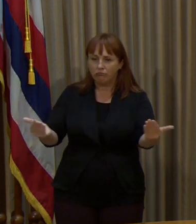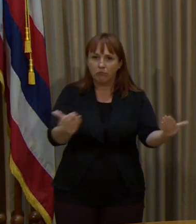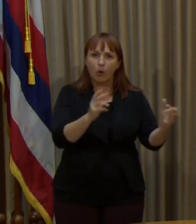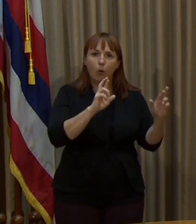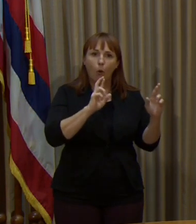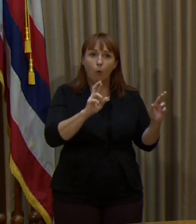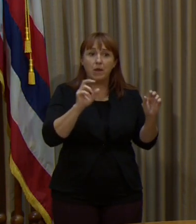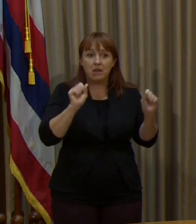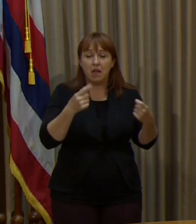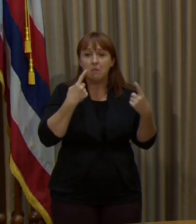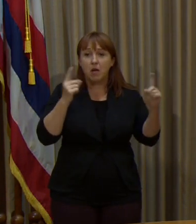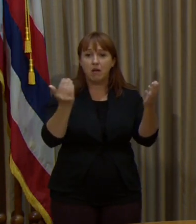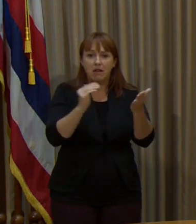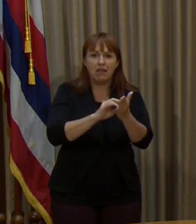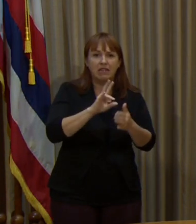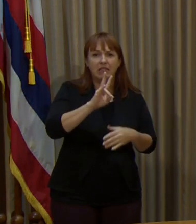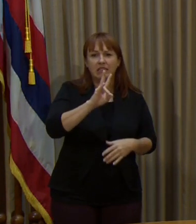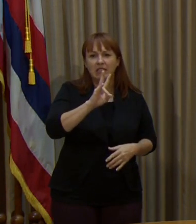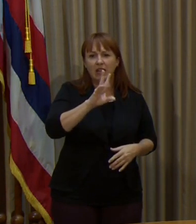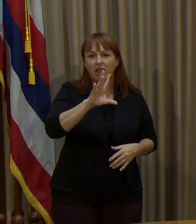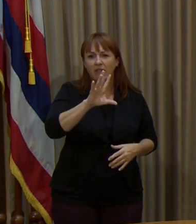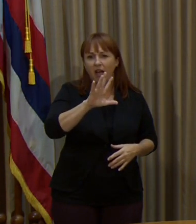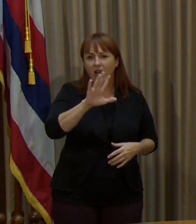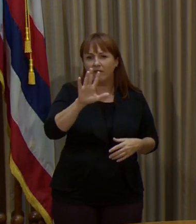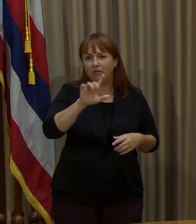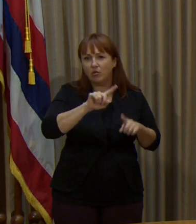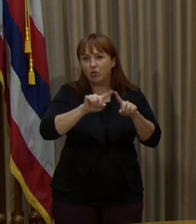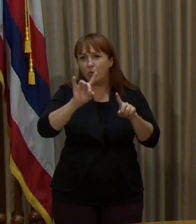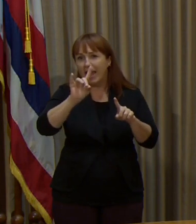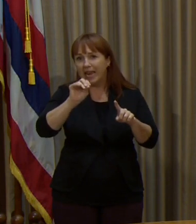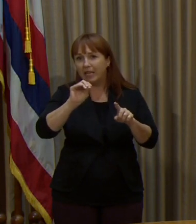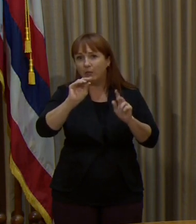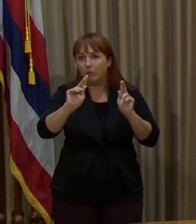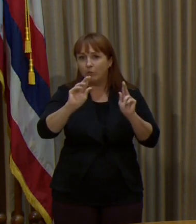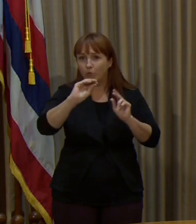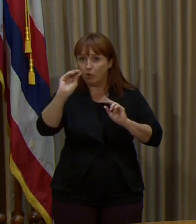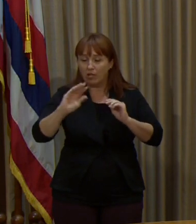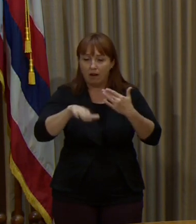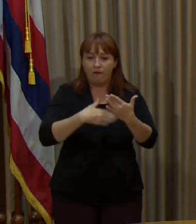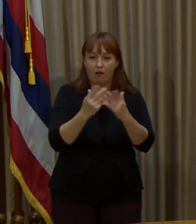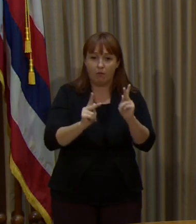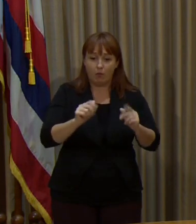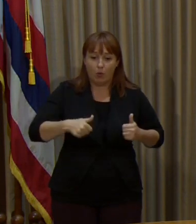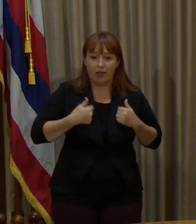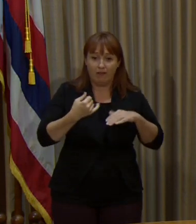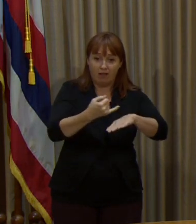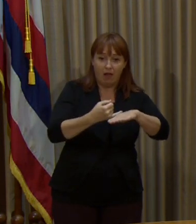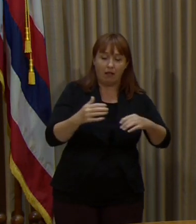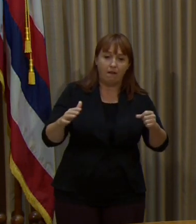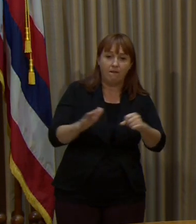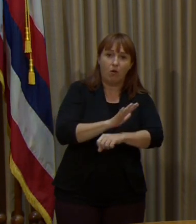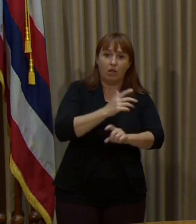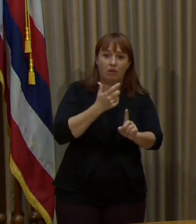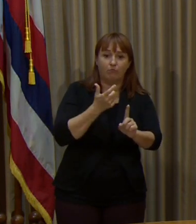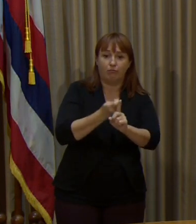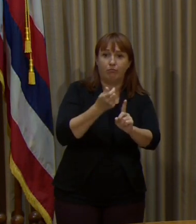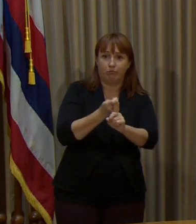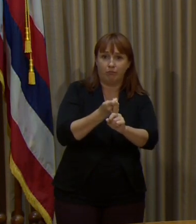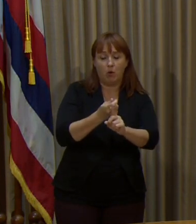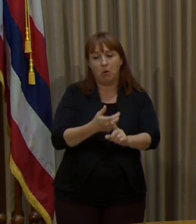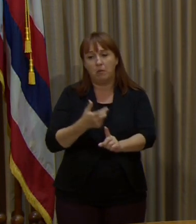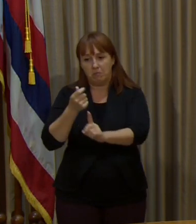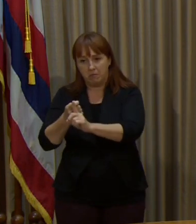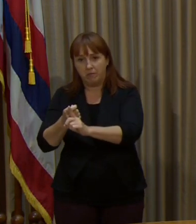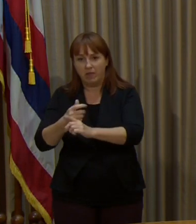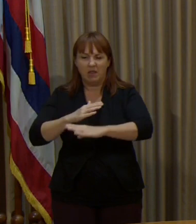can get, you know, that 75 to 80% of the community immunized fully. It may take a little longer